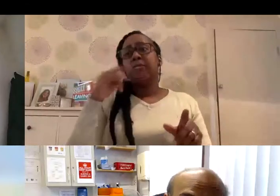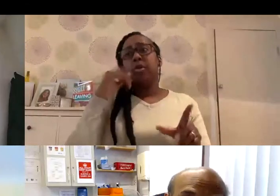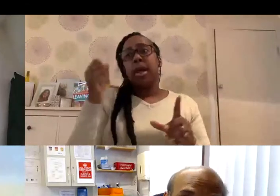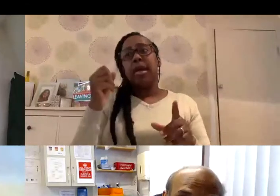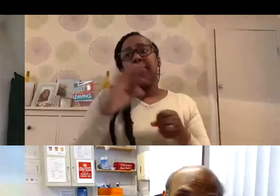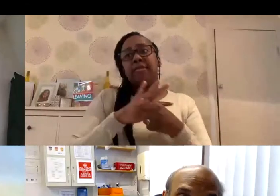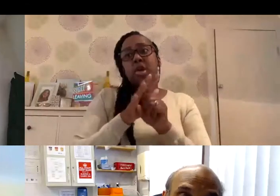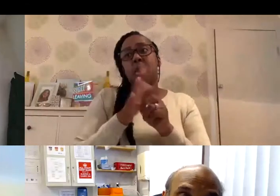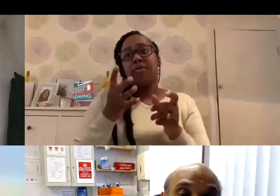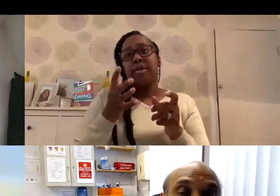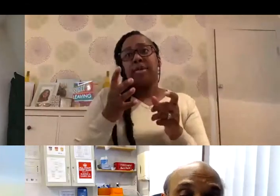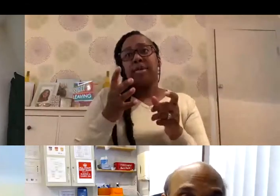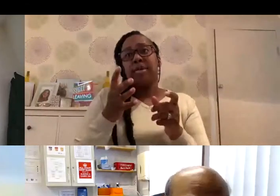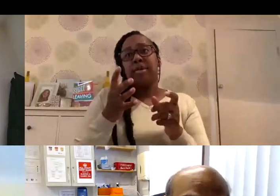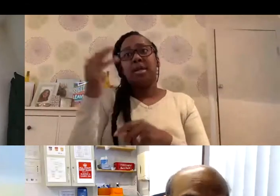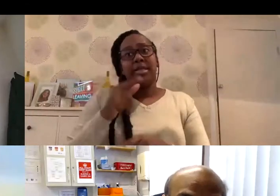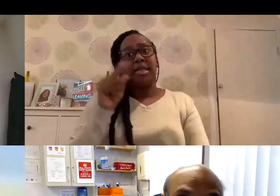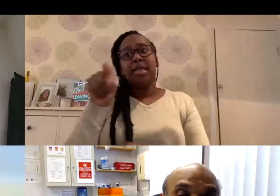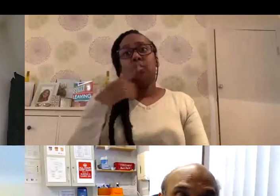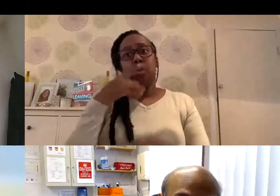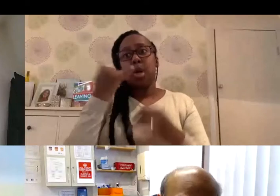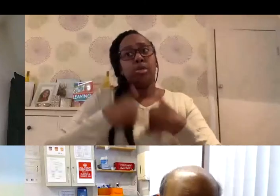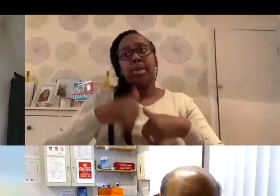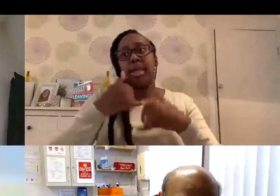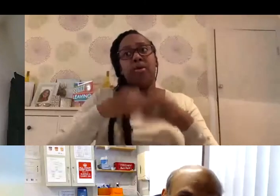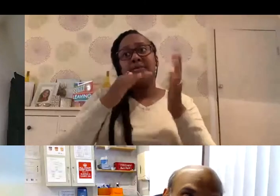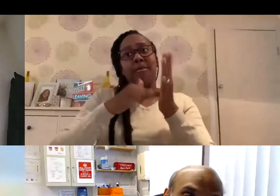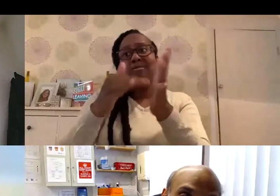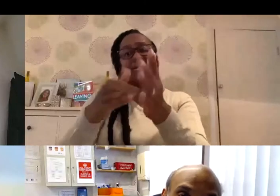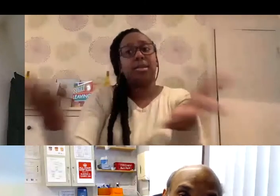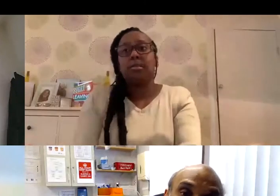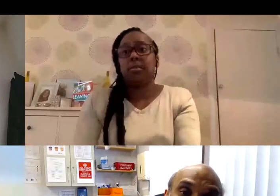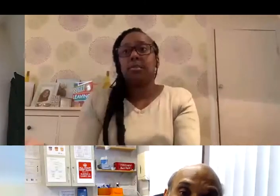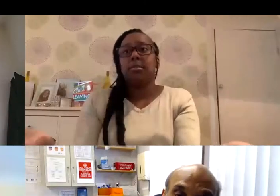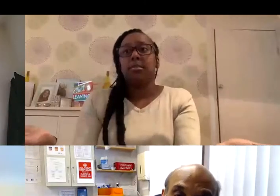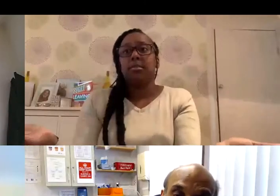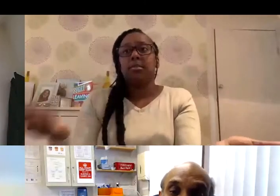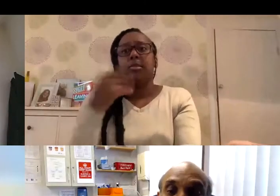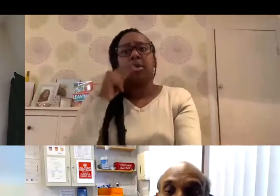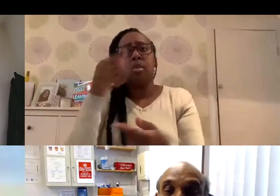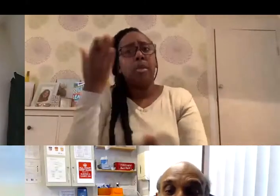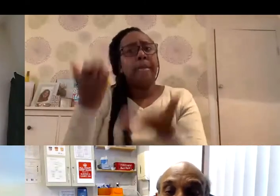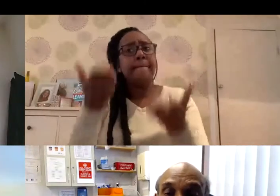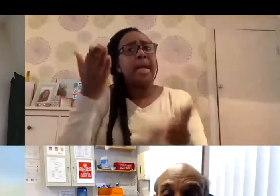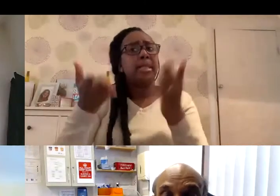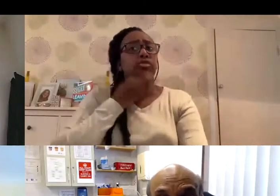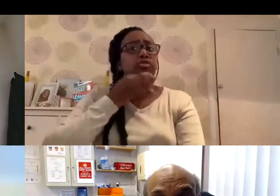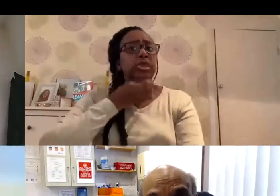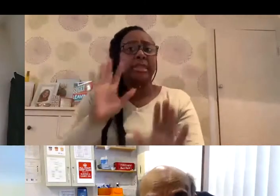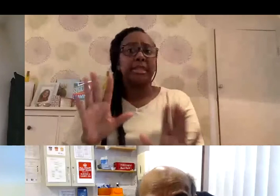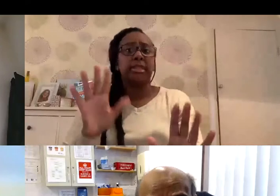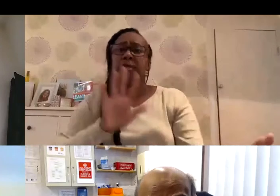not going to be a week of post-vaccine fatigue. It's going to be much longer than that. So you've got to balance the risk of